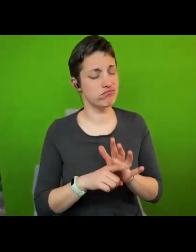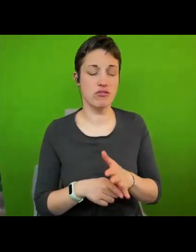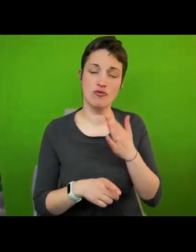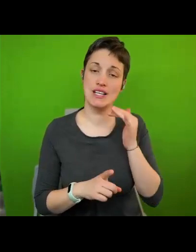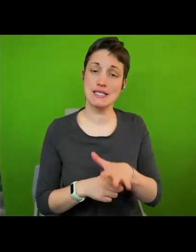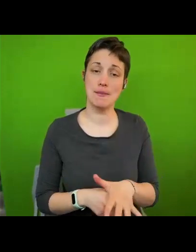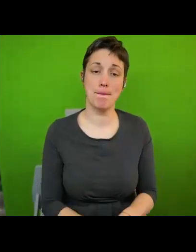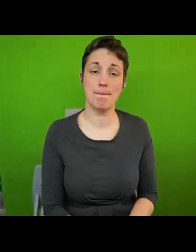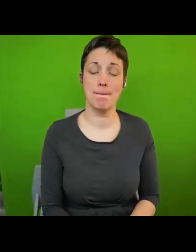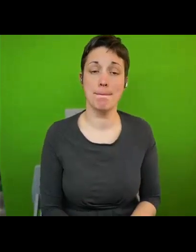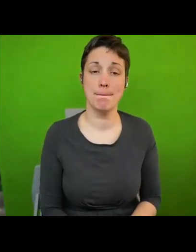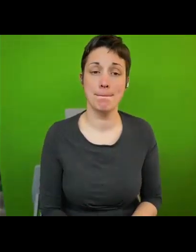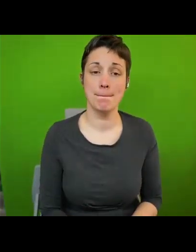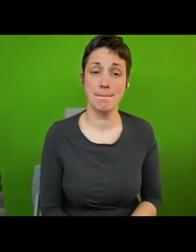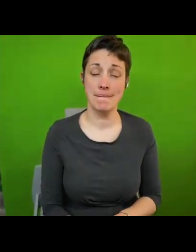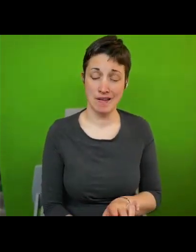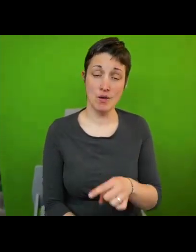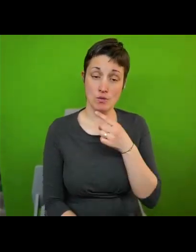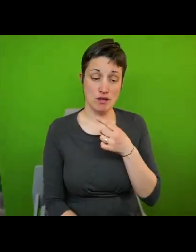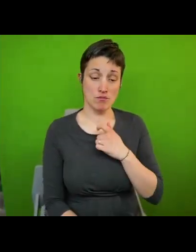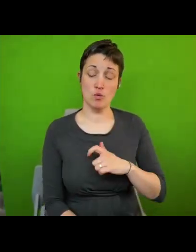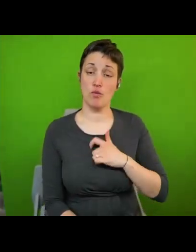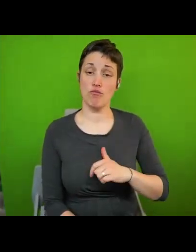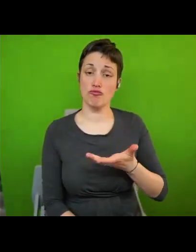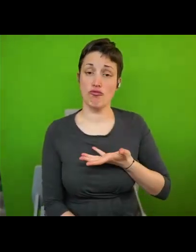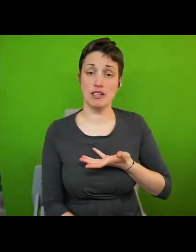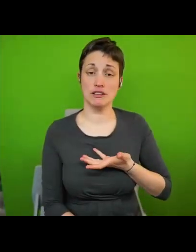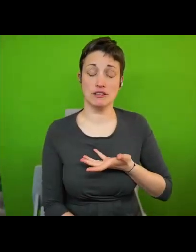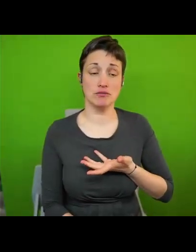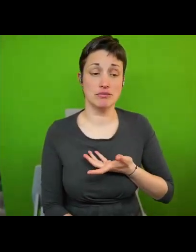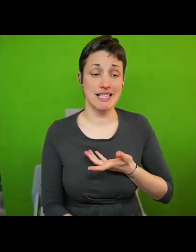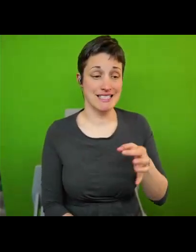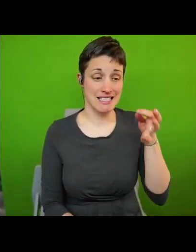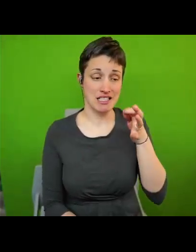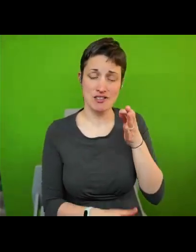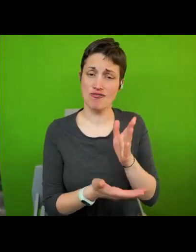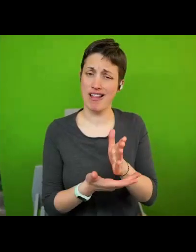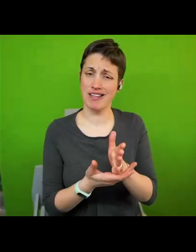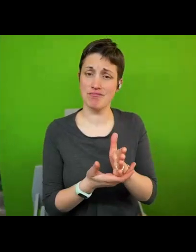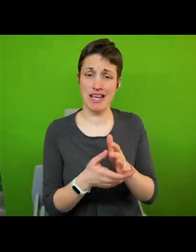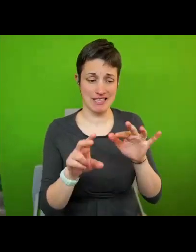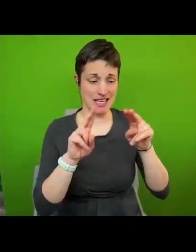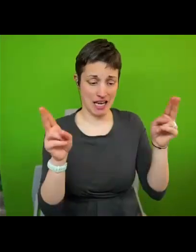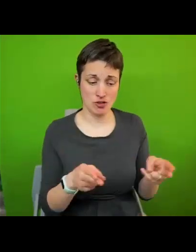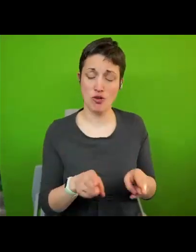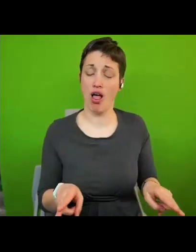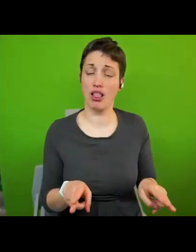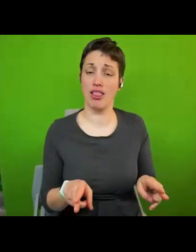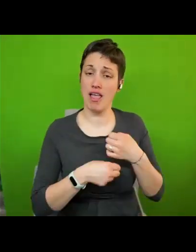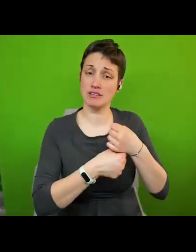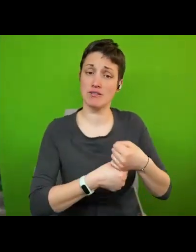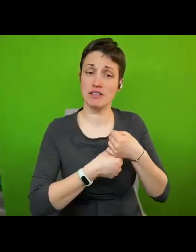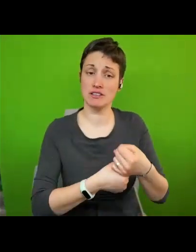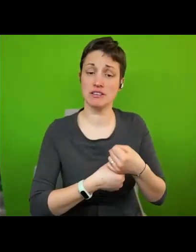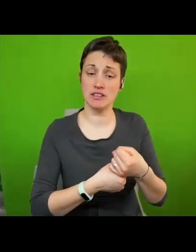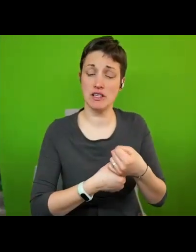i would say that human rights cities are already transnational human rights actors they are not even just on the way